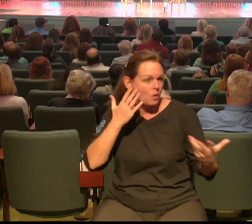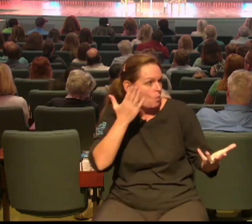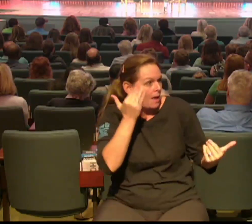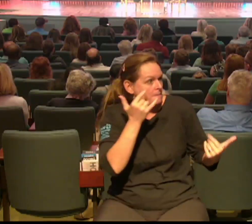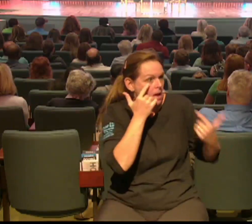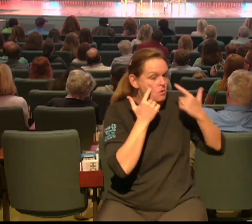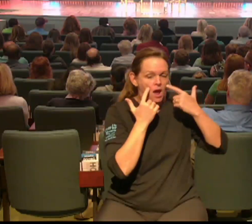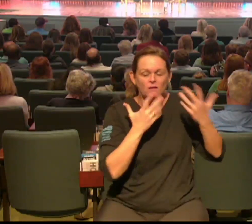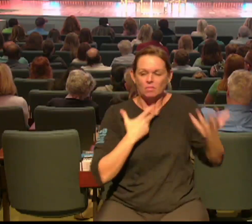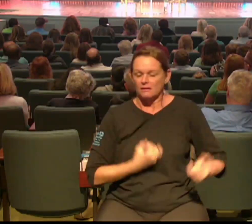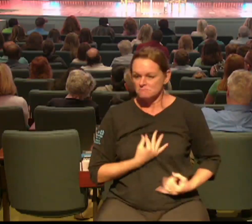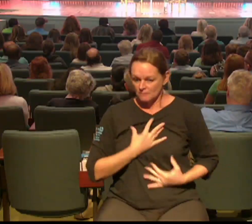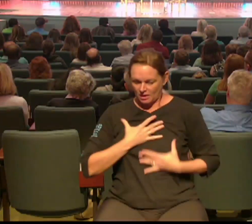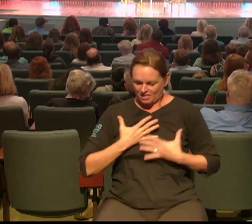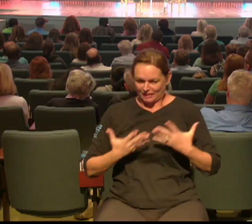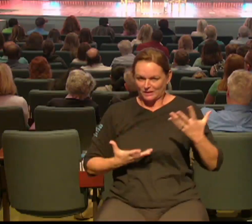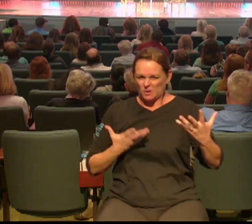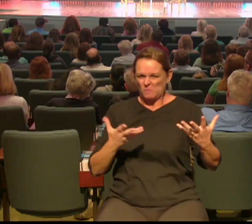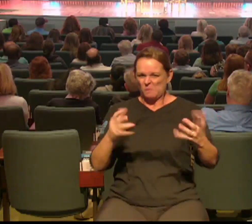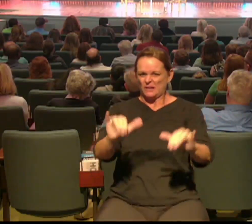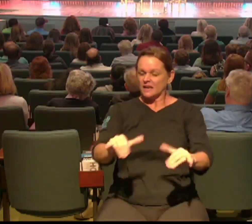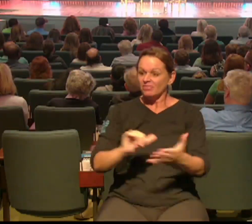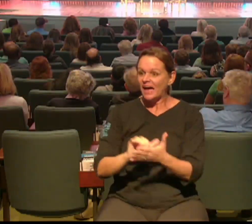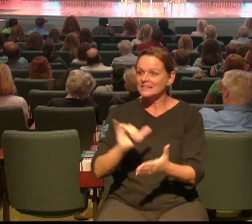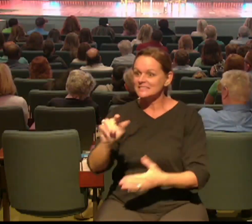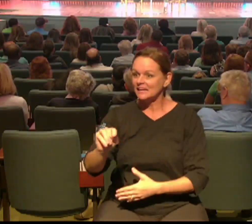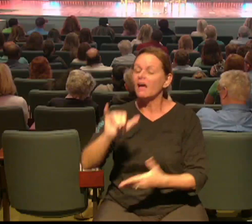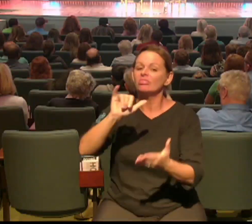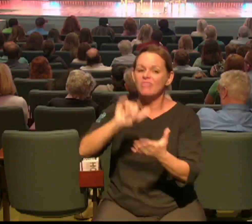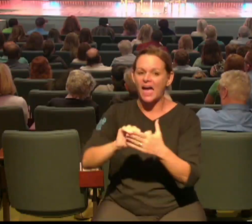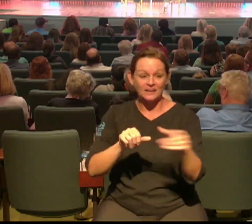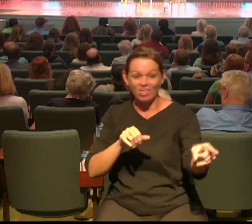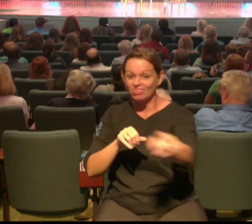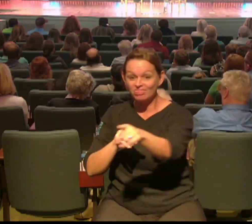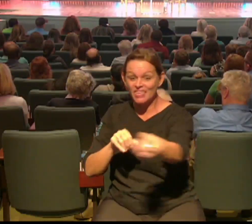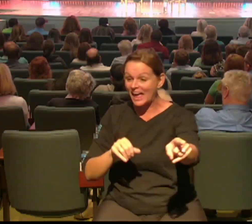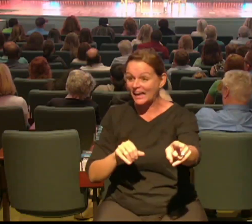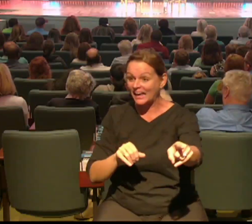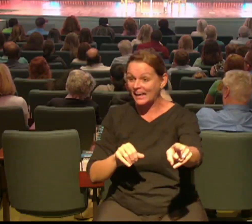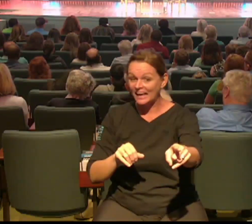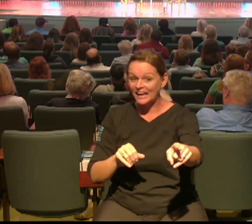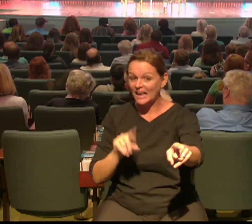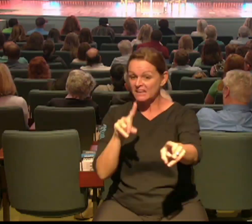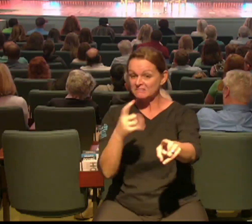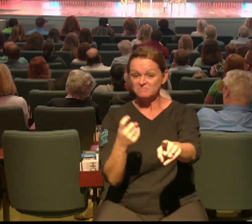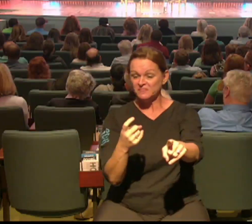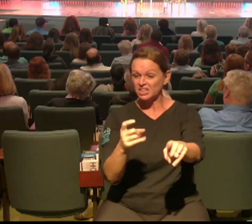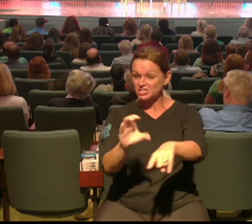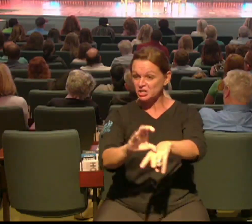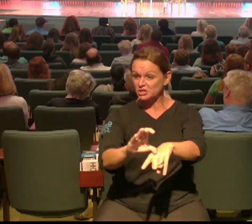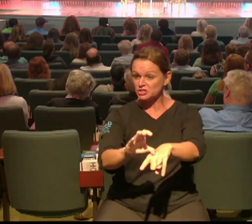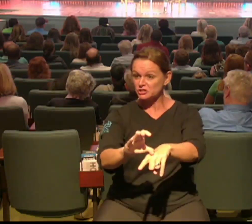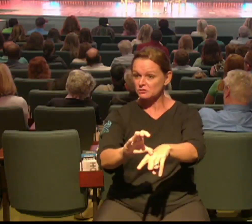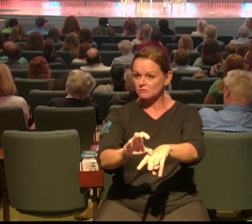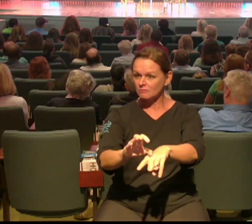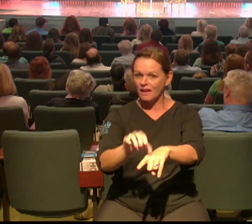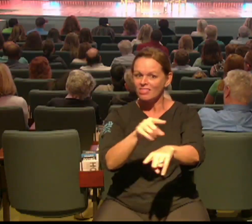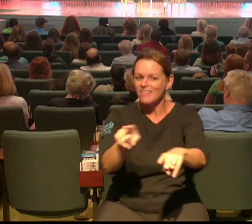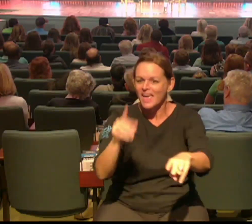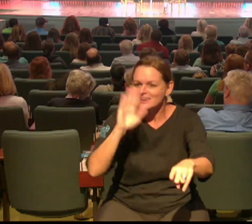lifting praises and we realize that the Holy Spirit is free to work and to reign and to rule in this place it's different and this